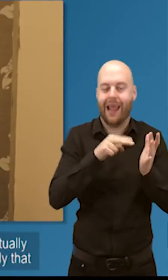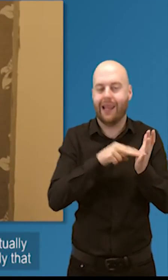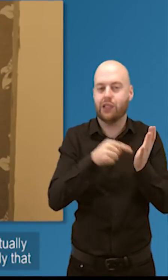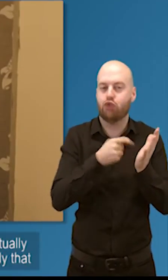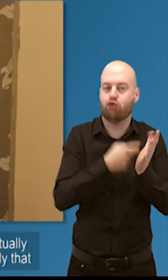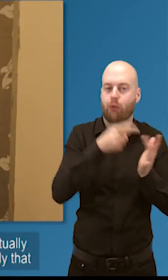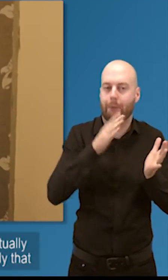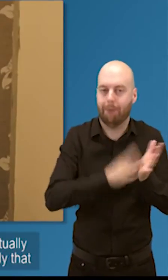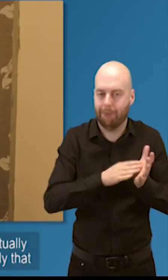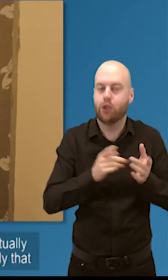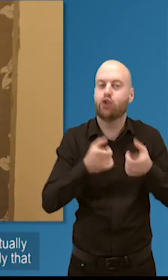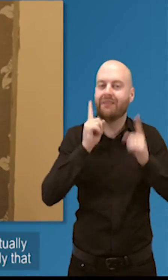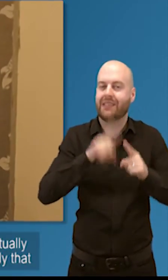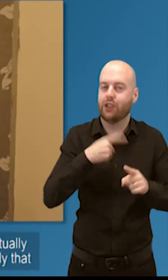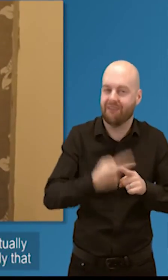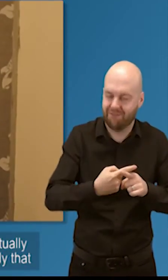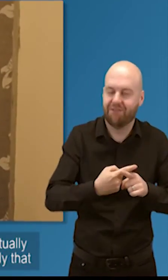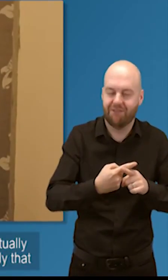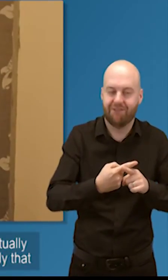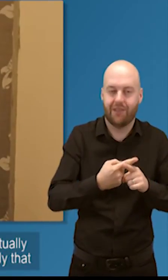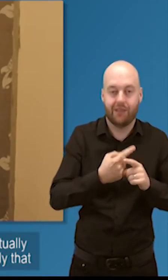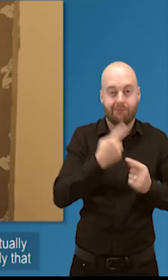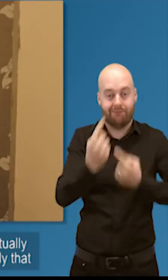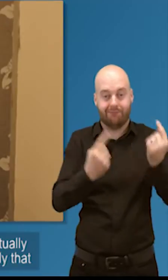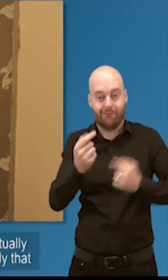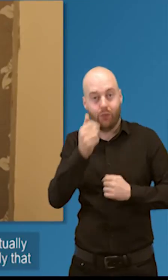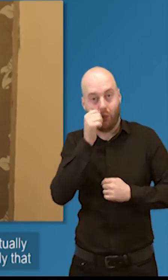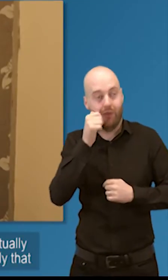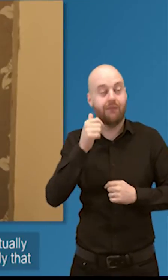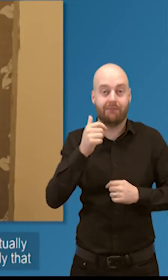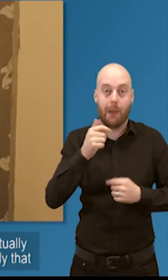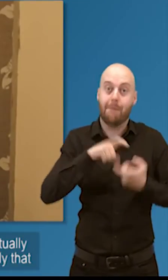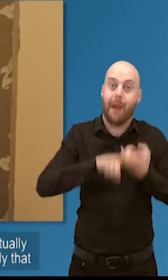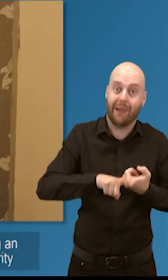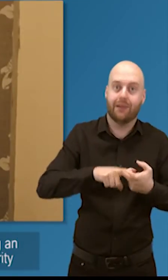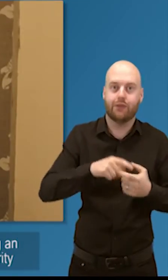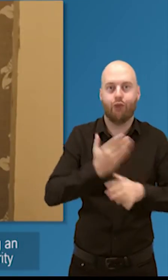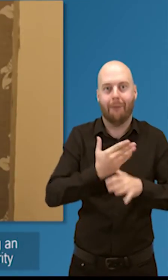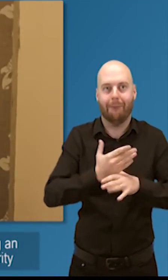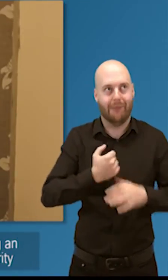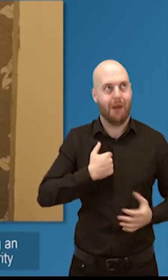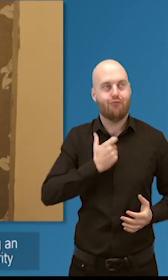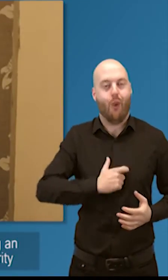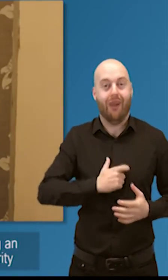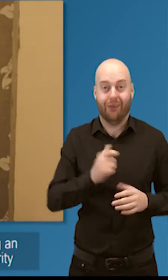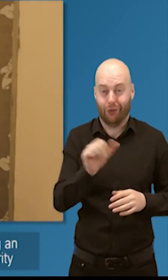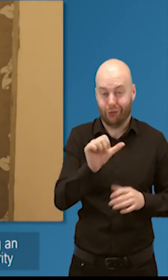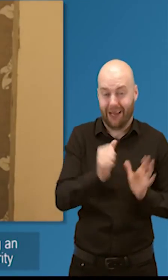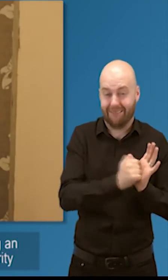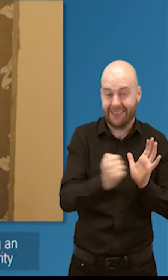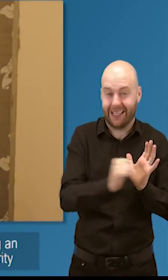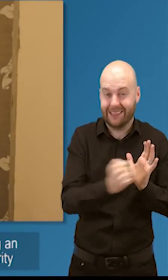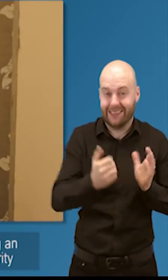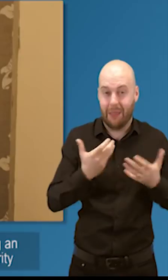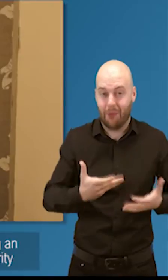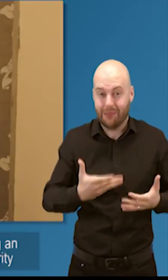will know that the permanent job is actually advertised at the moment. So if you know of anybody that's really itching to be in an